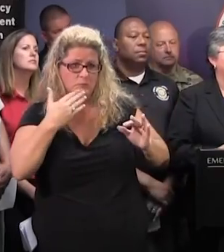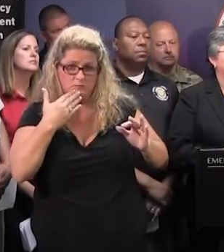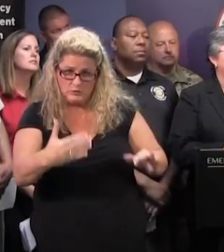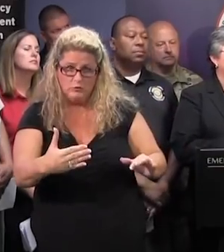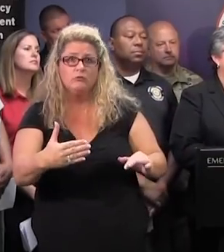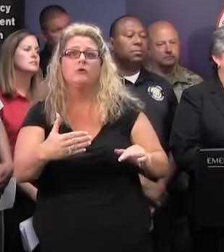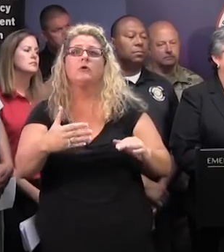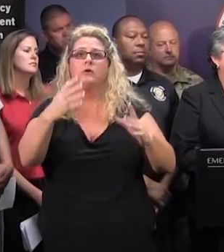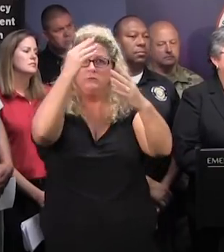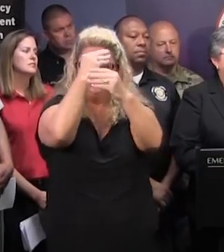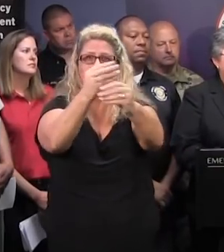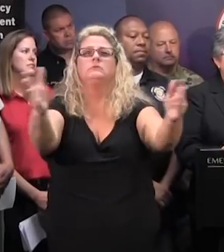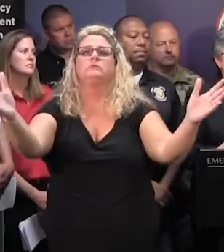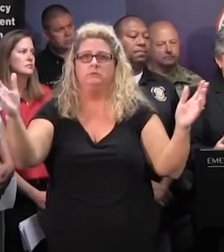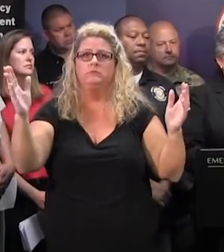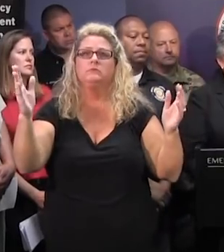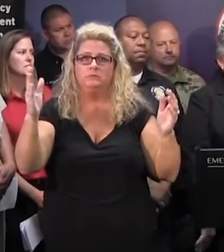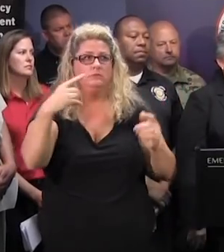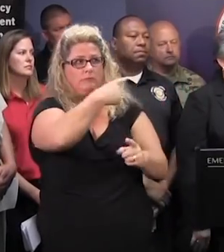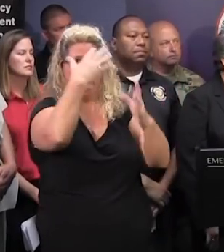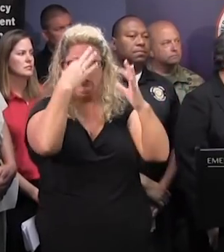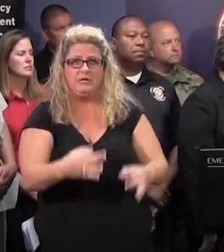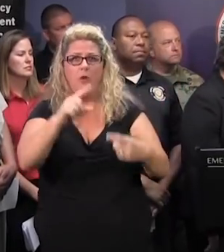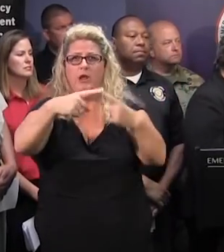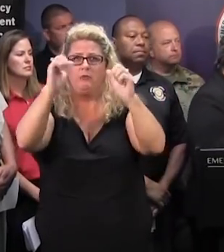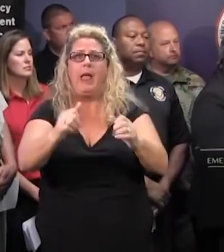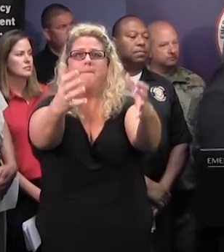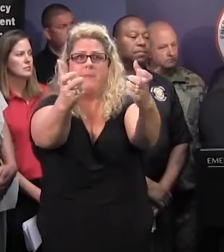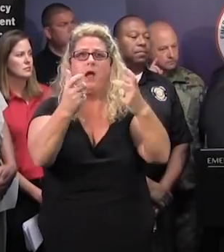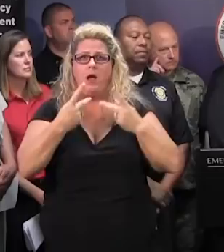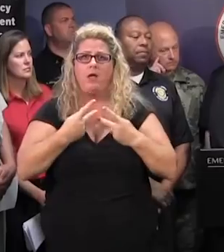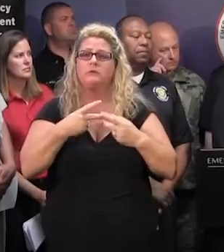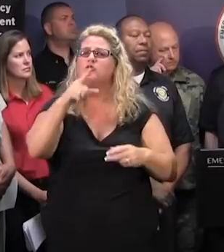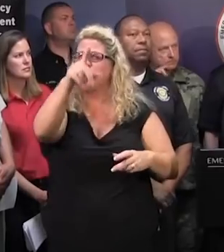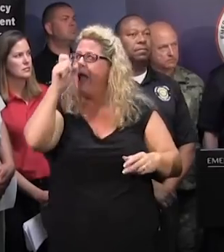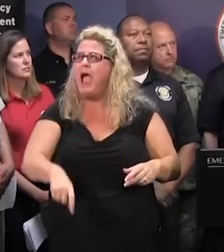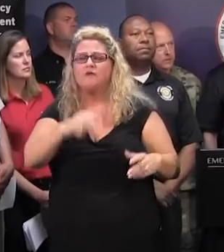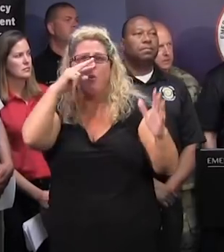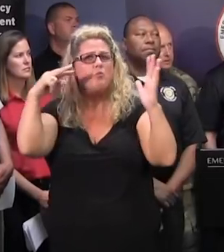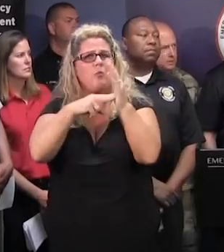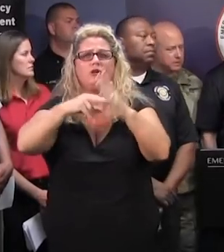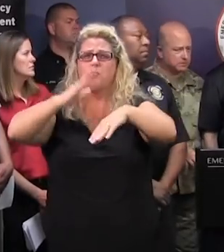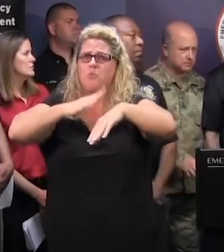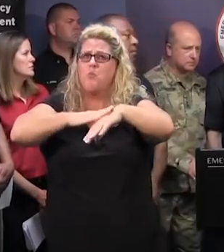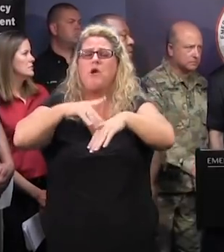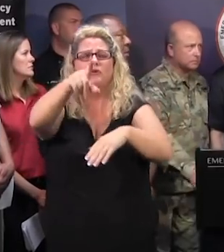as the governor deems appropriate to move back in. That's why you have to watch those barricades and watch the warning signs.